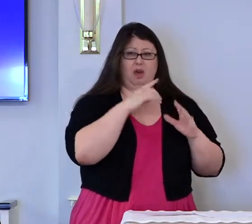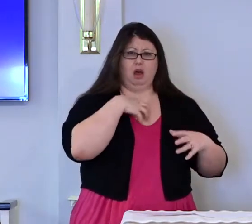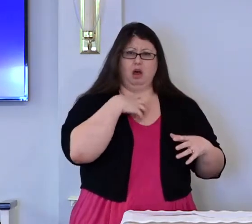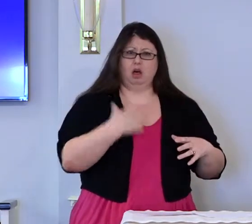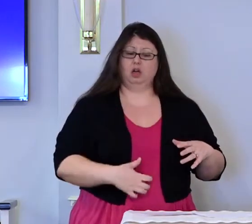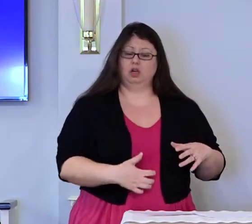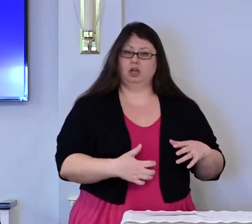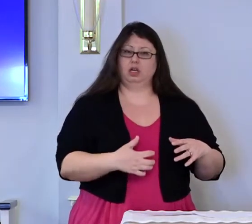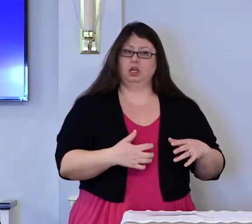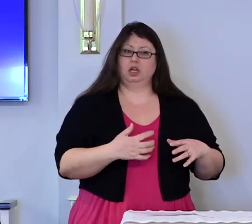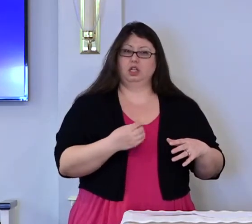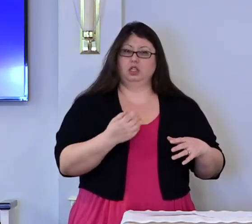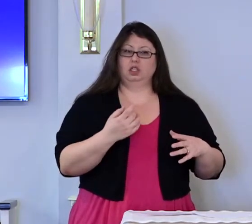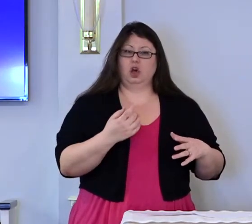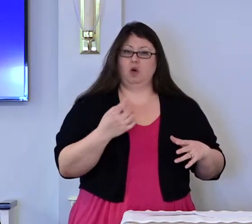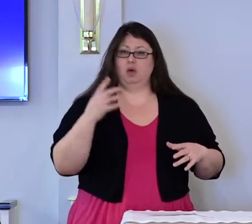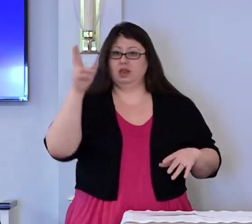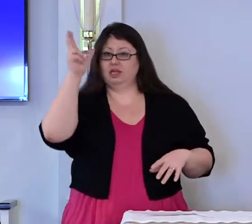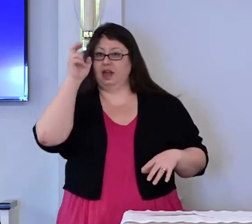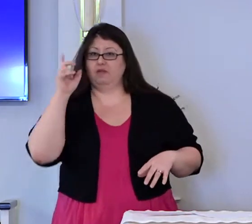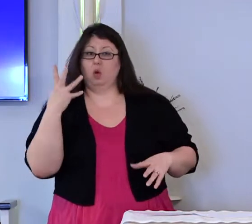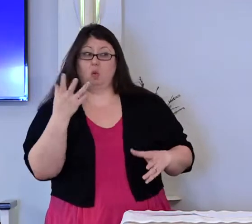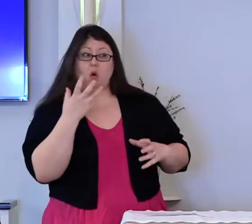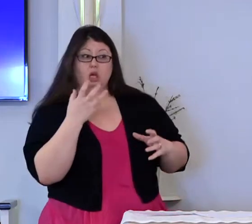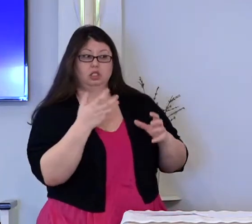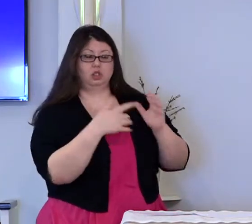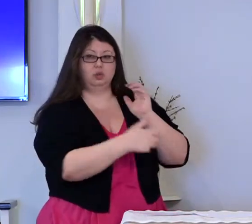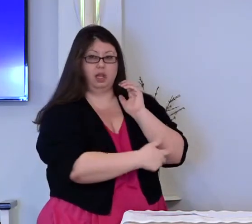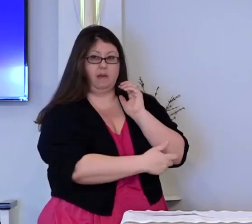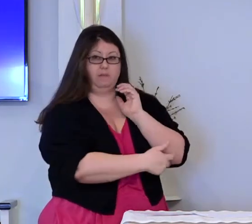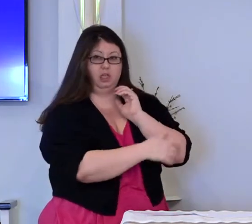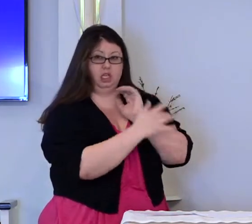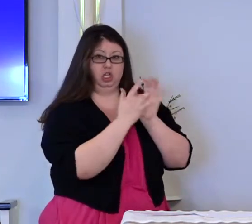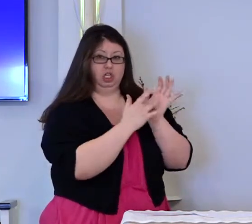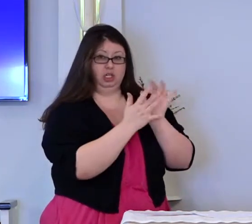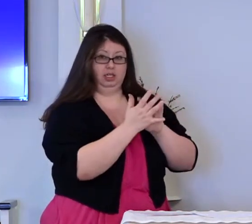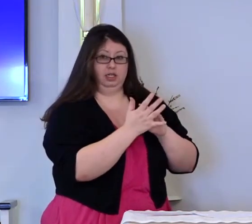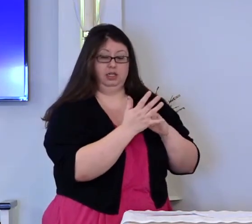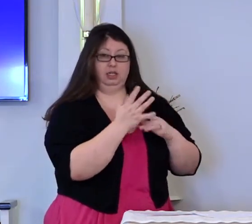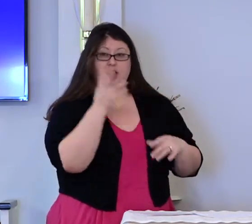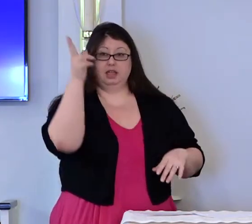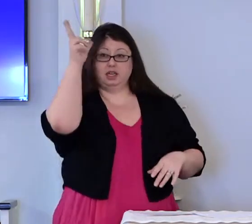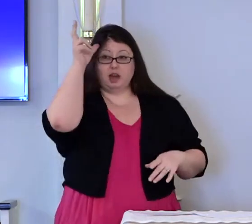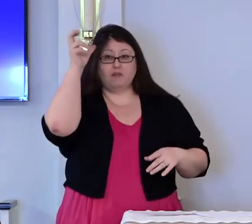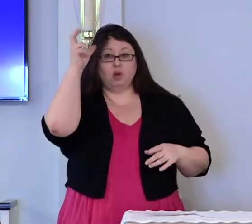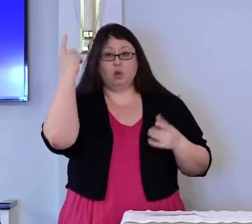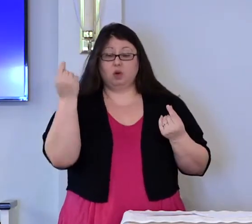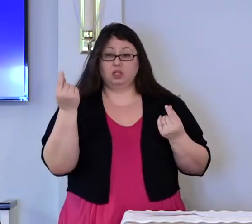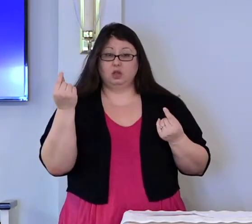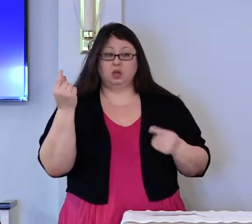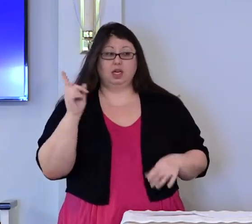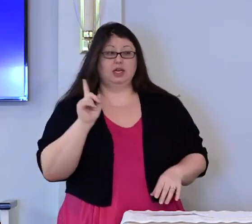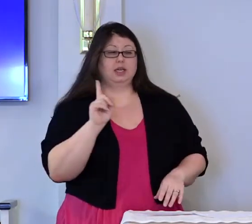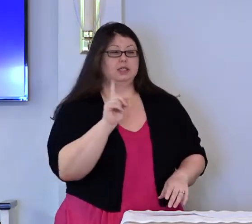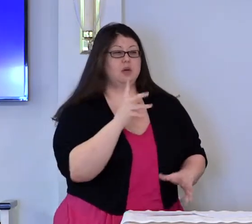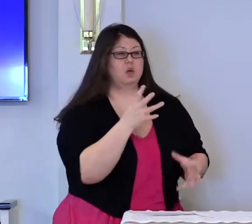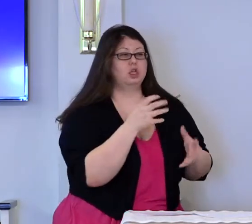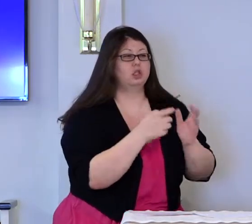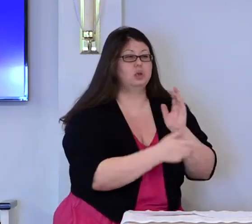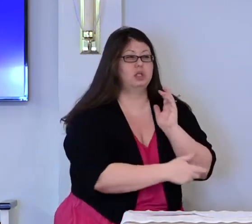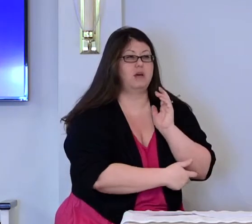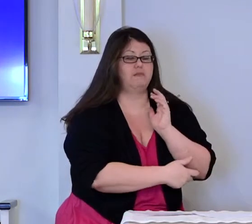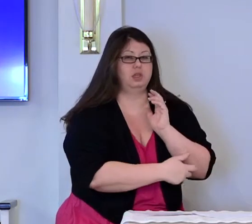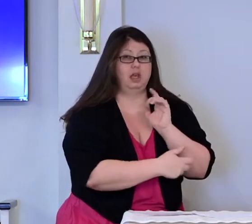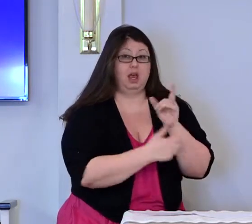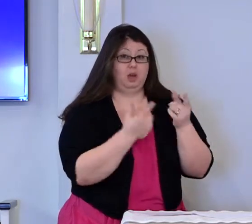So wanting to tempt him, the devil comes and throws a series